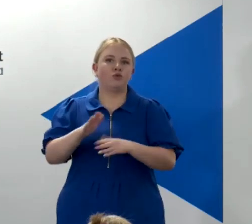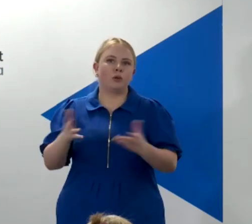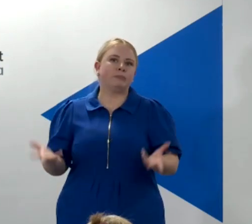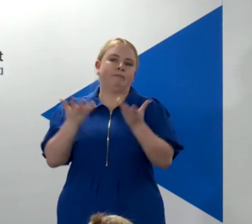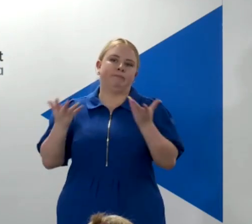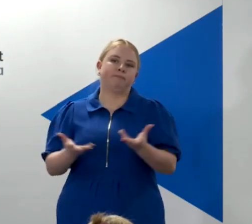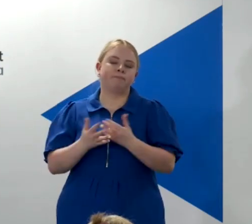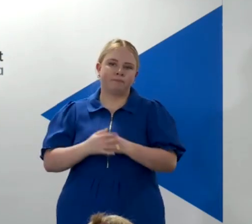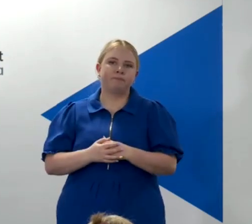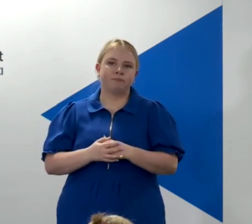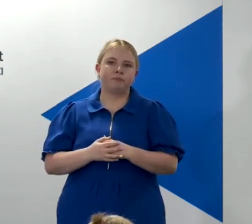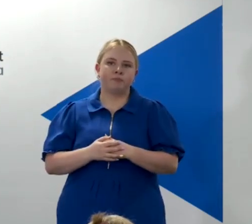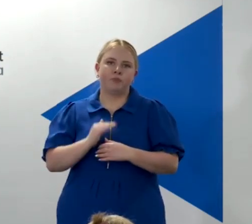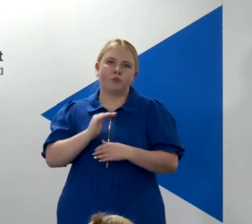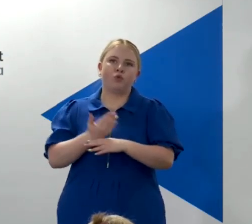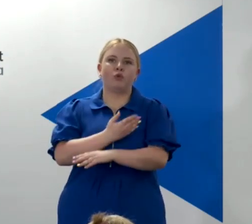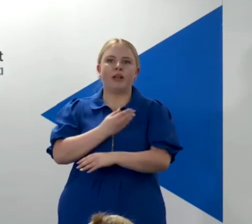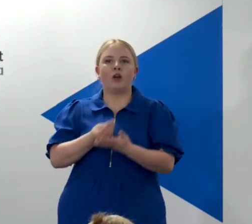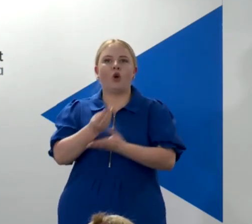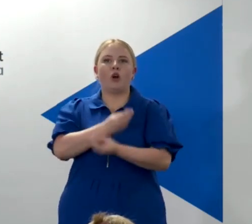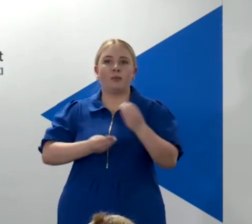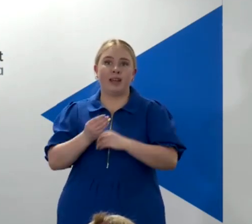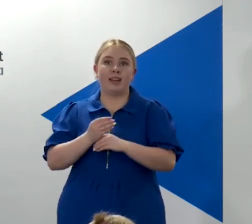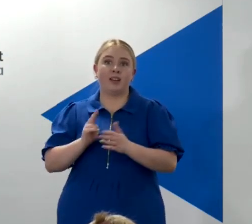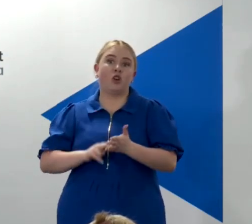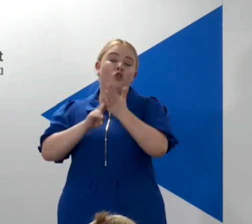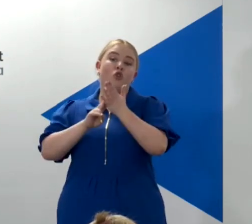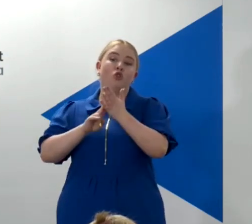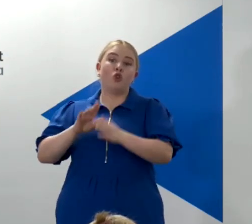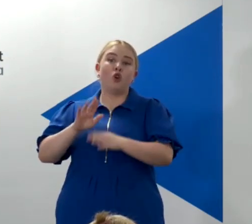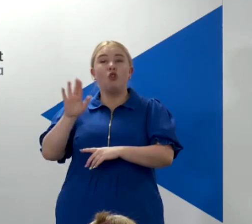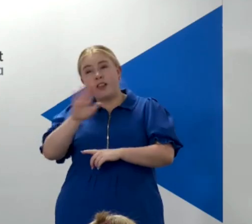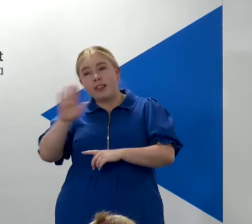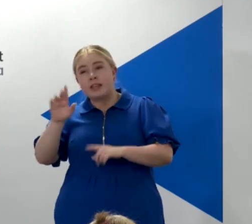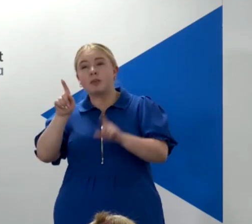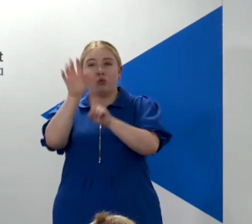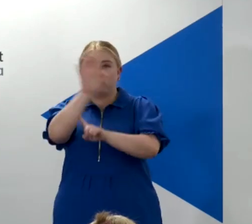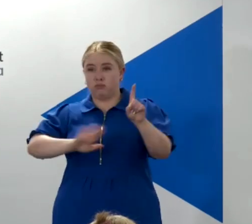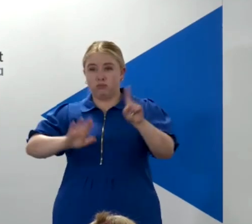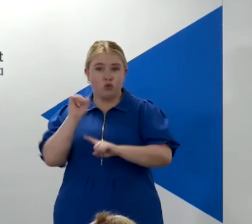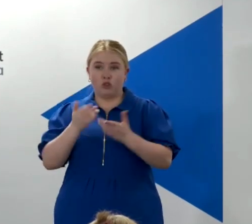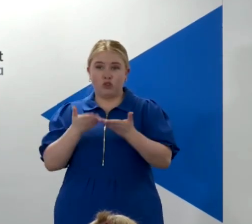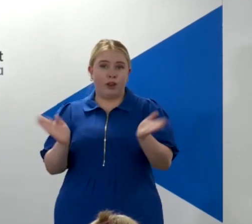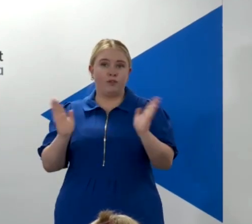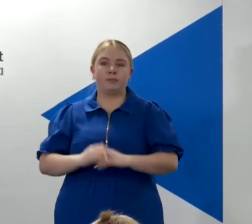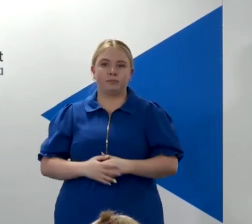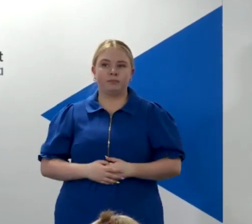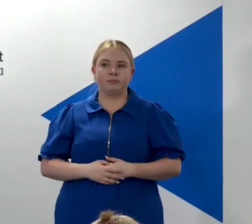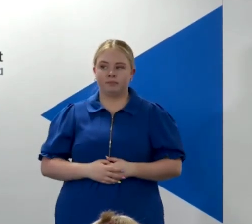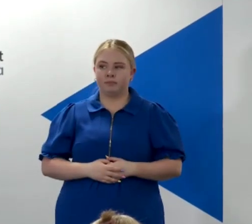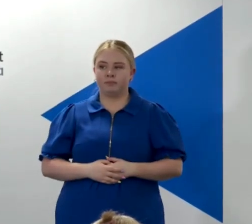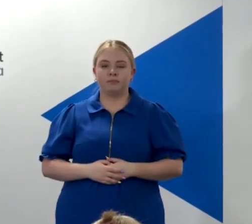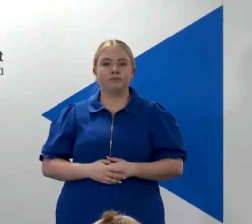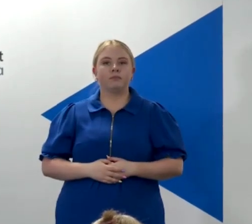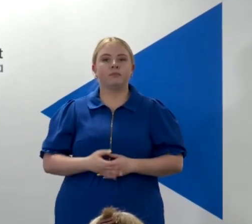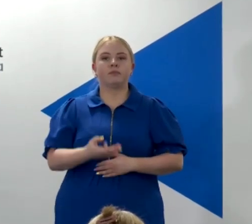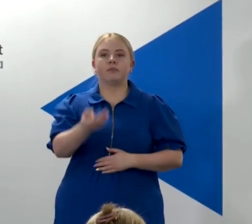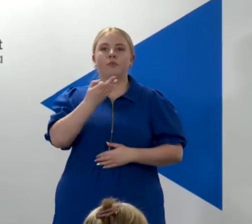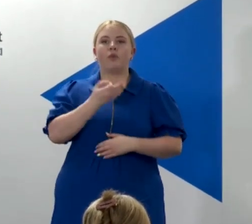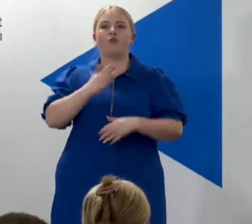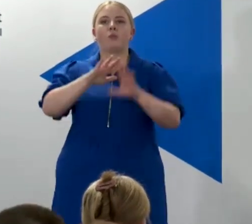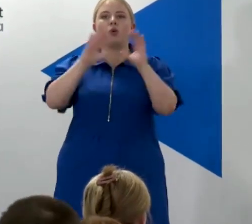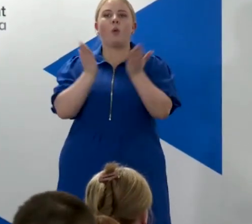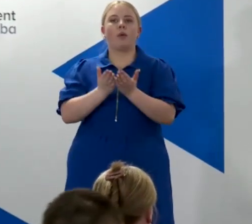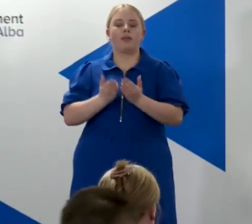the green economy in the North East, but right across Scotland as well. Alan from Global.